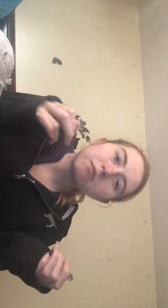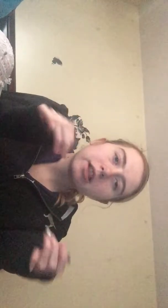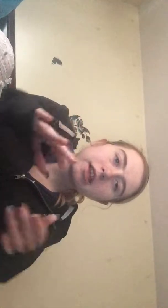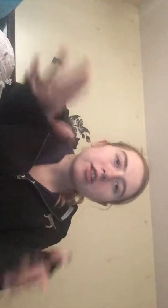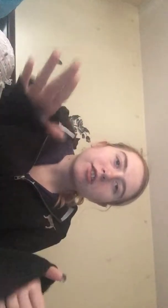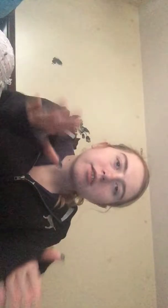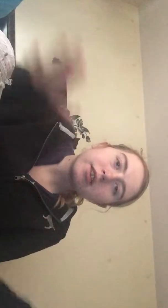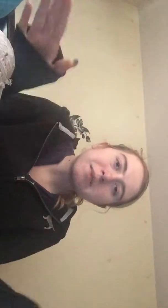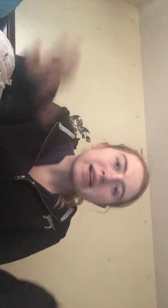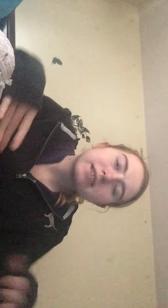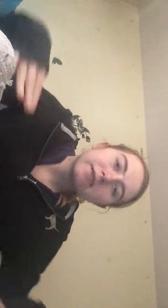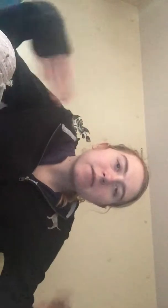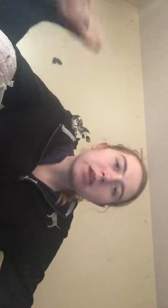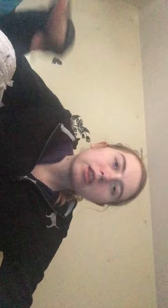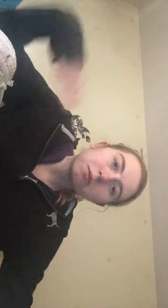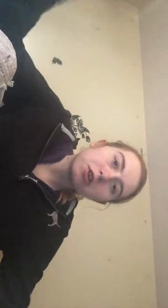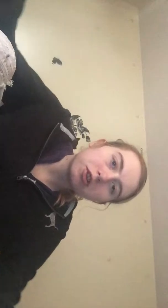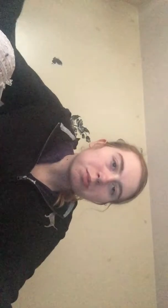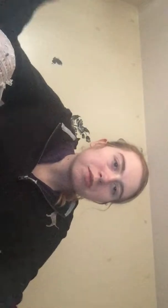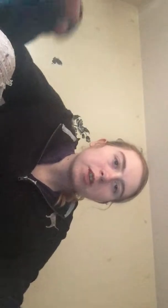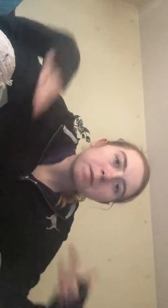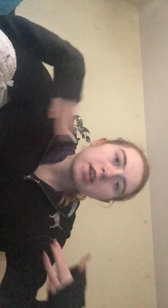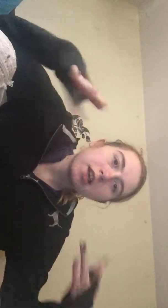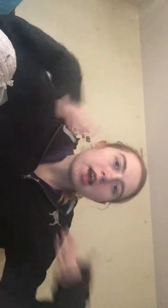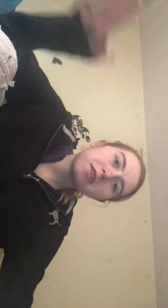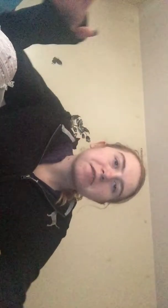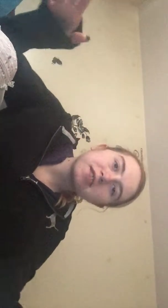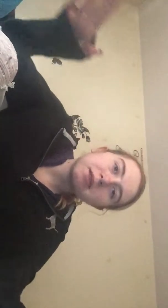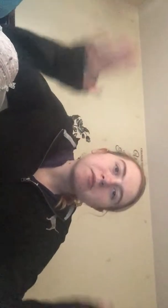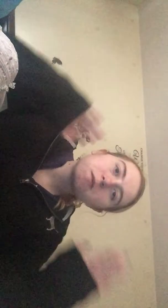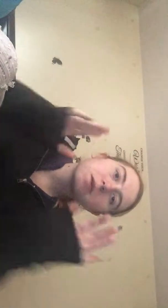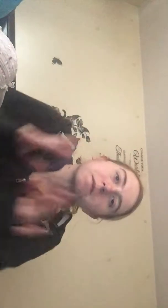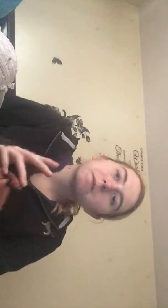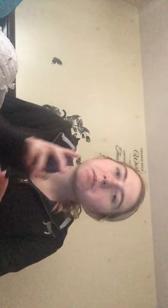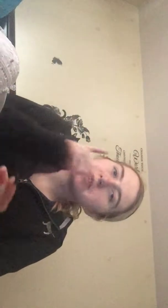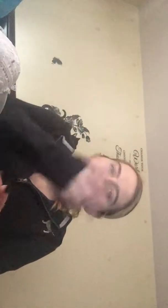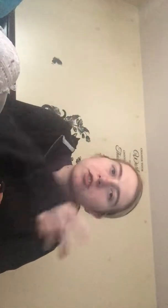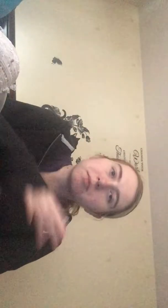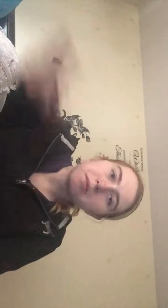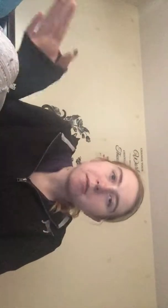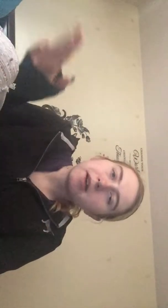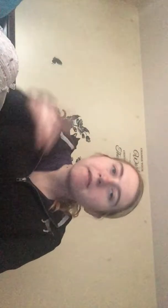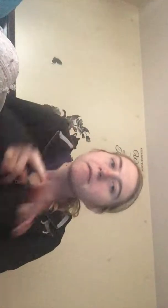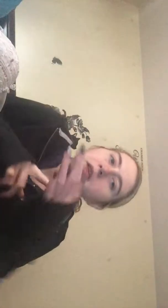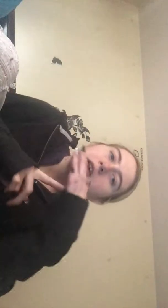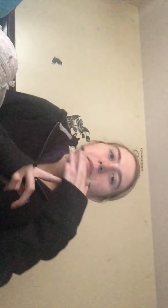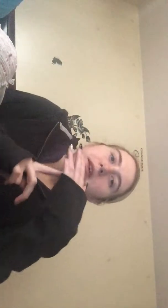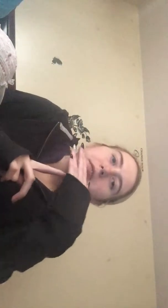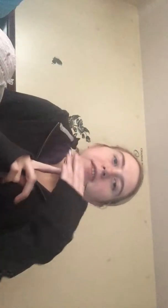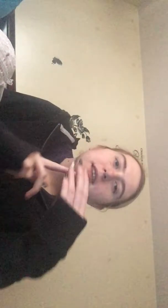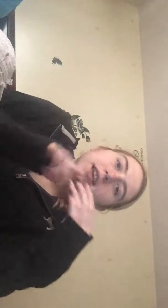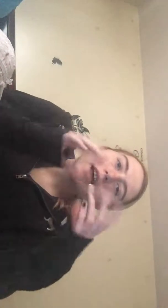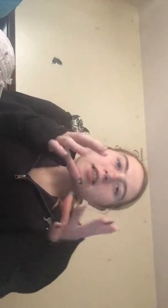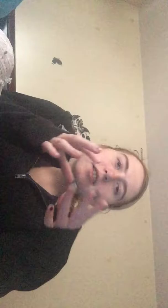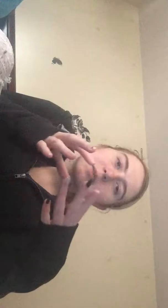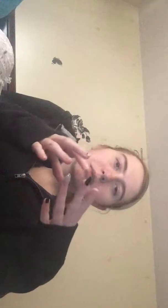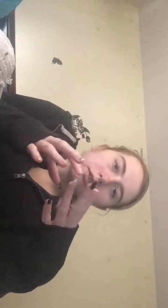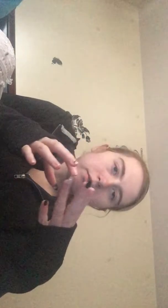from like it looked like a mask from like the purge movie I never seen that movie but my sister and my mom have but anyways he had like this balloon